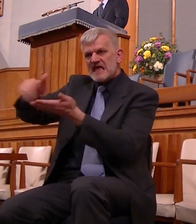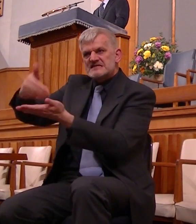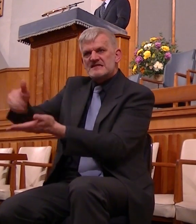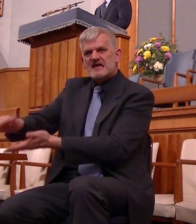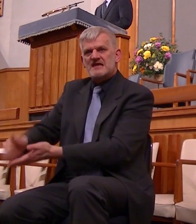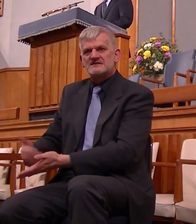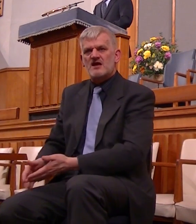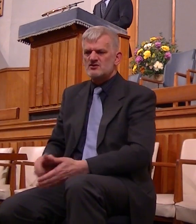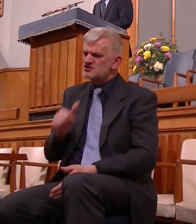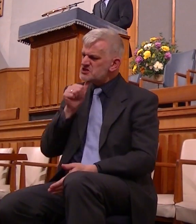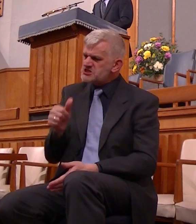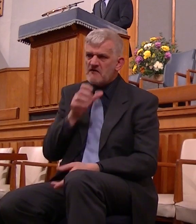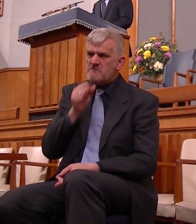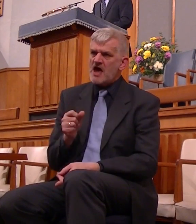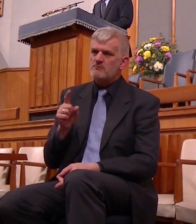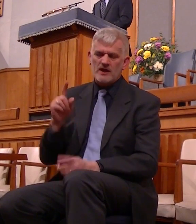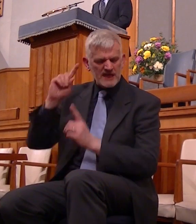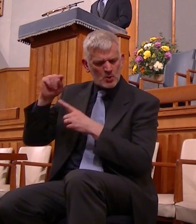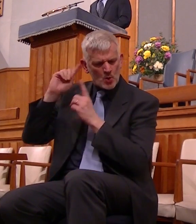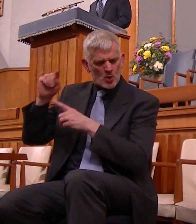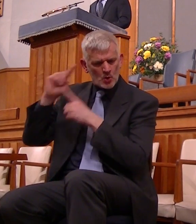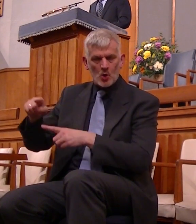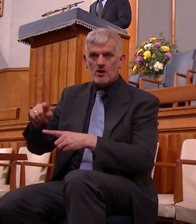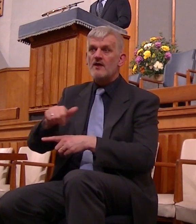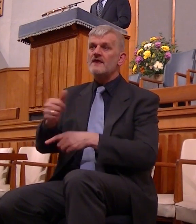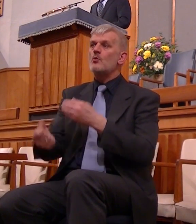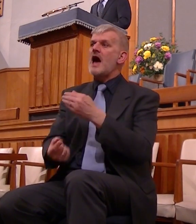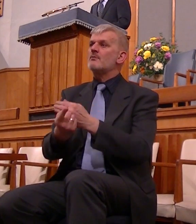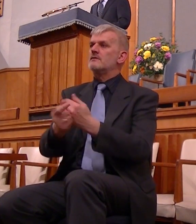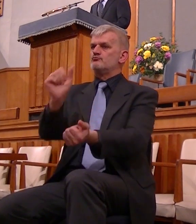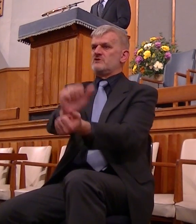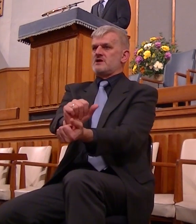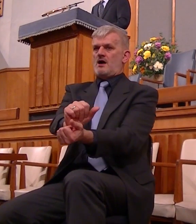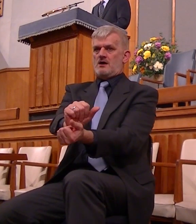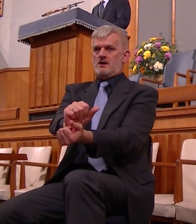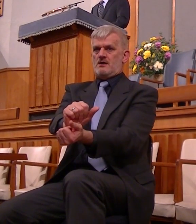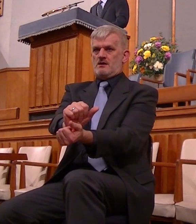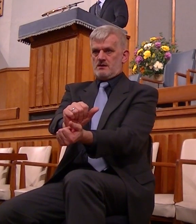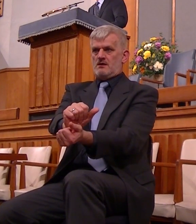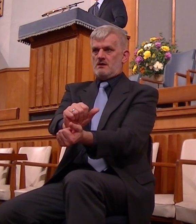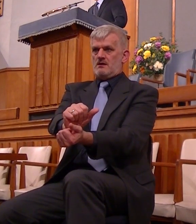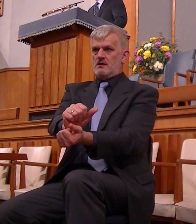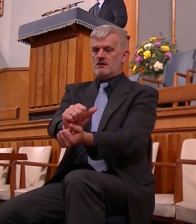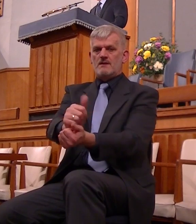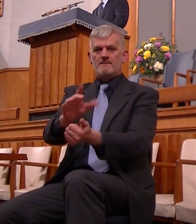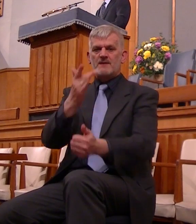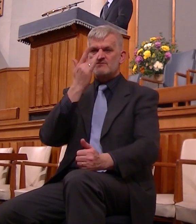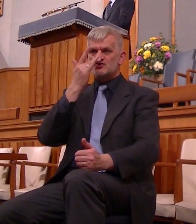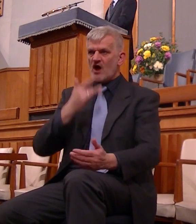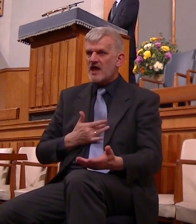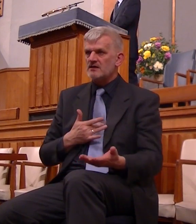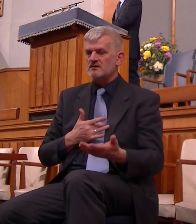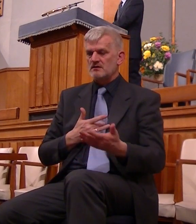and then there were difficulties he was a prisoner for some considerable time he was betrayed he